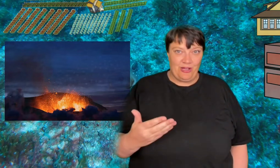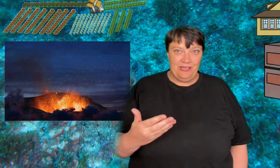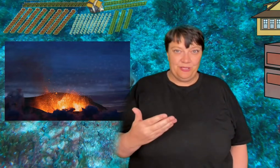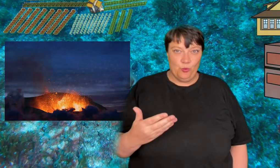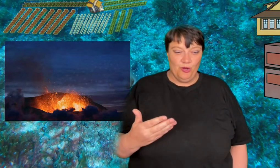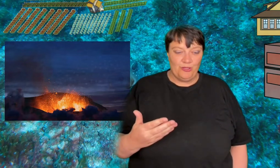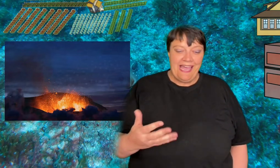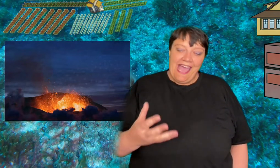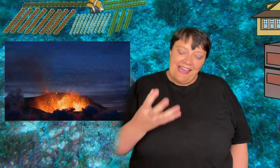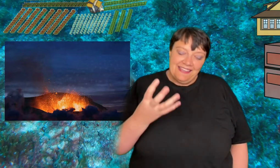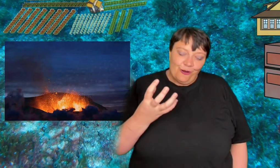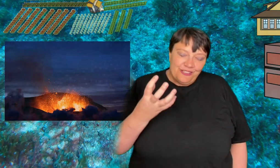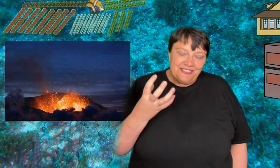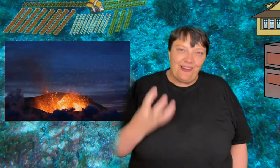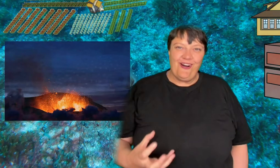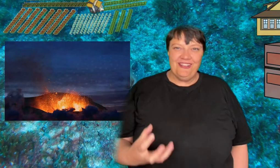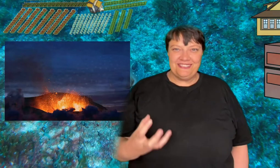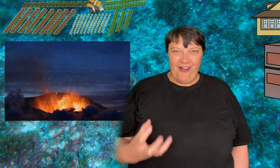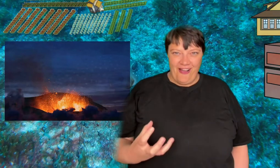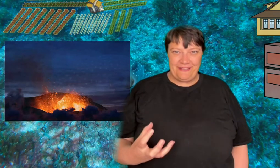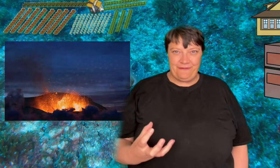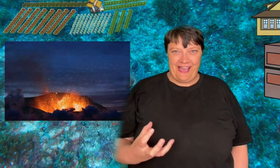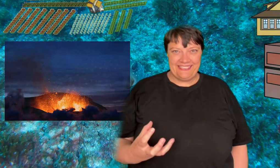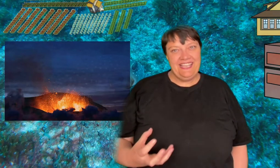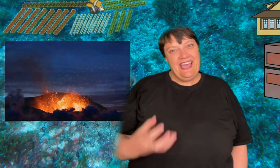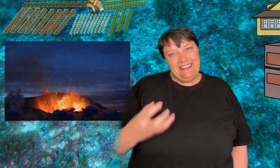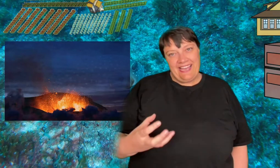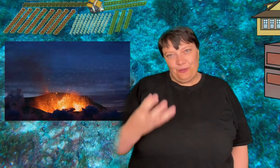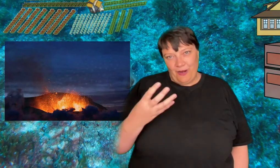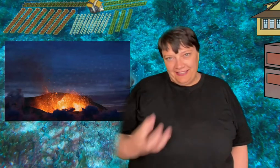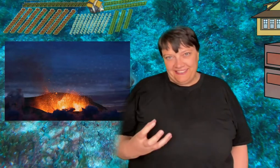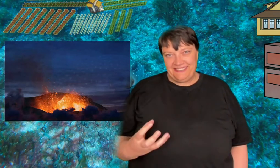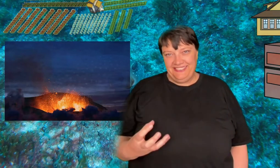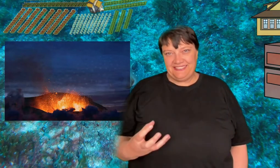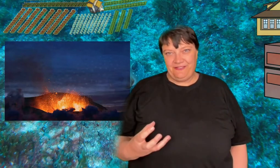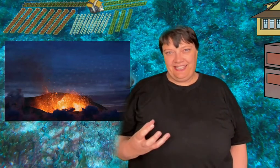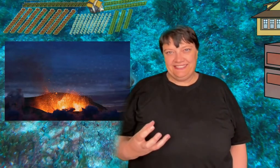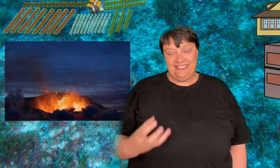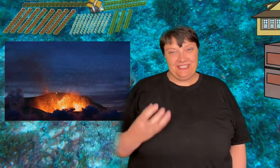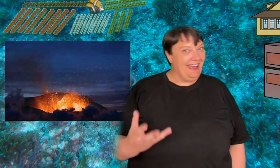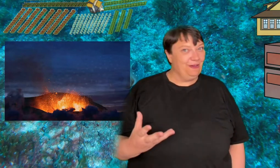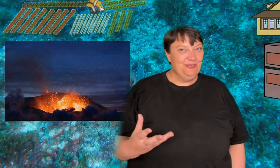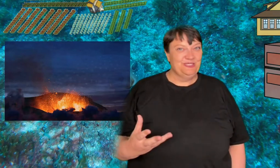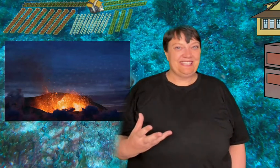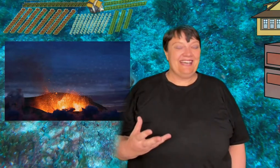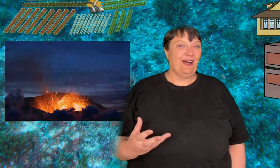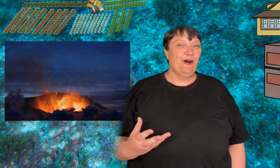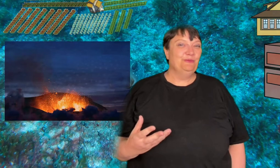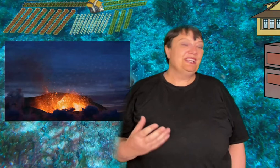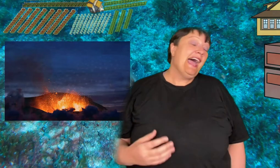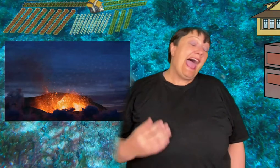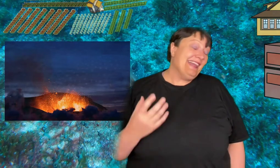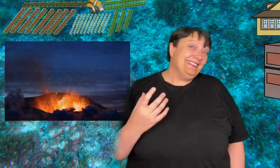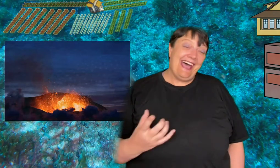post-apocalyptic world, and there are these glass artifacts that your undersea civilization now uses as